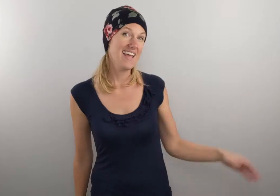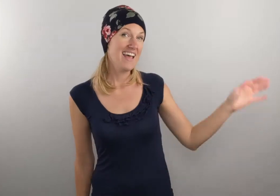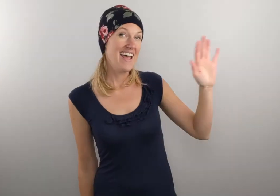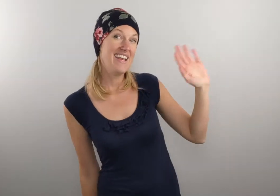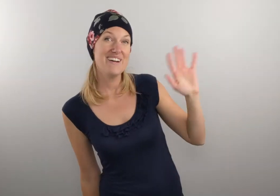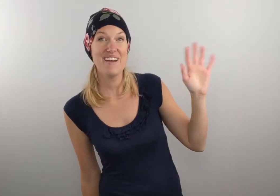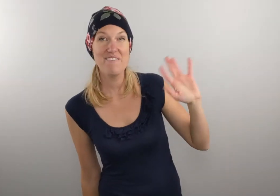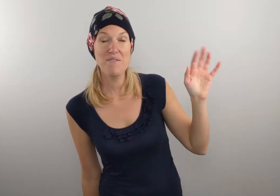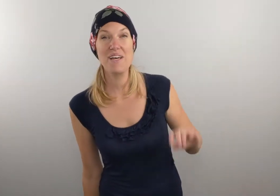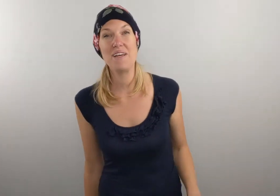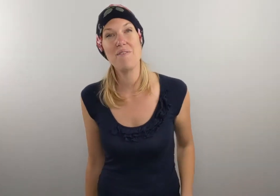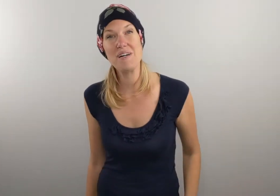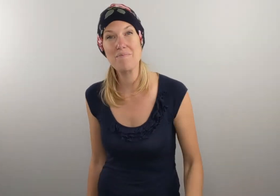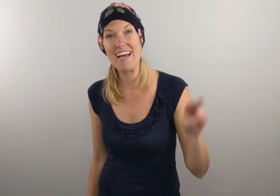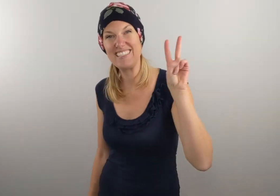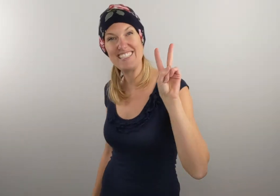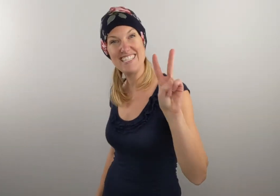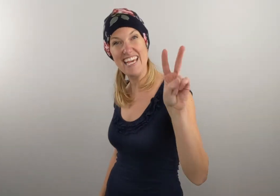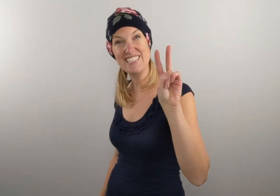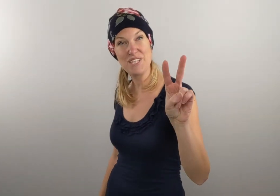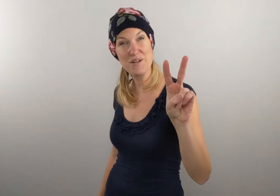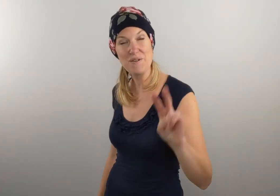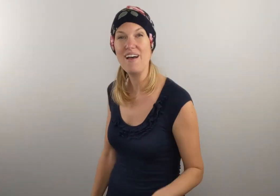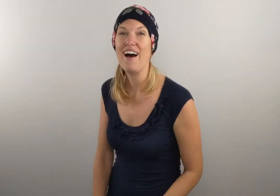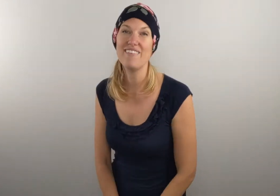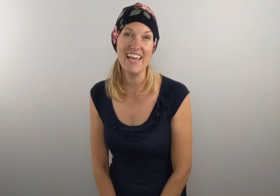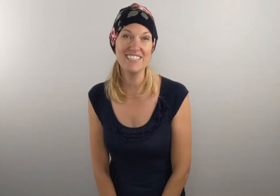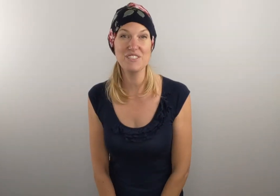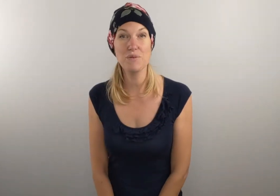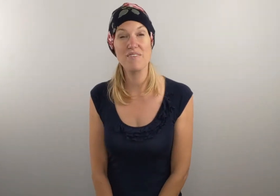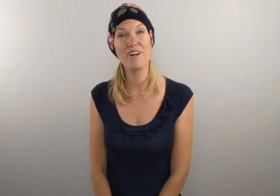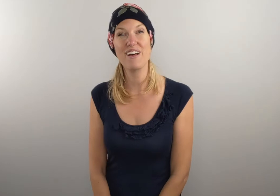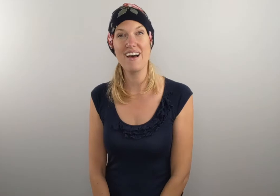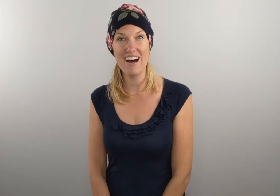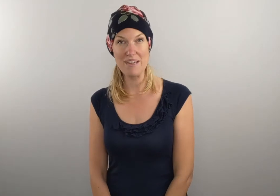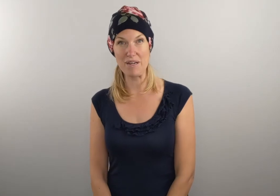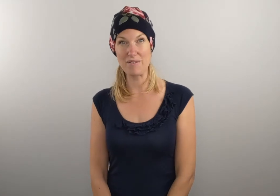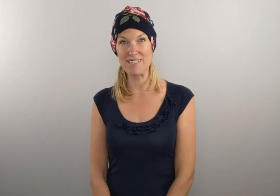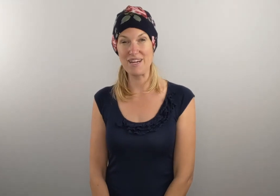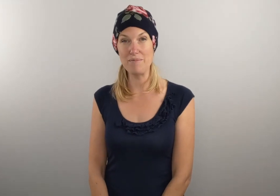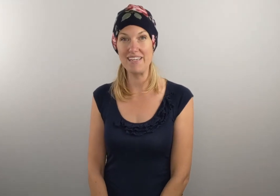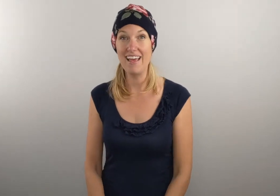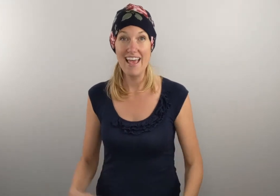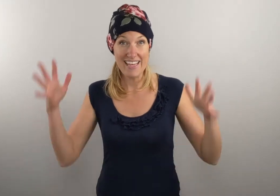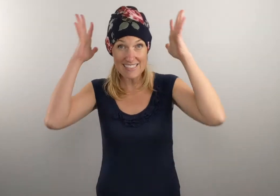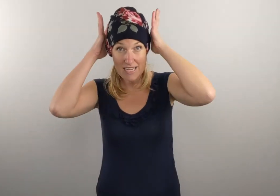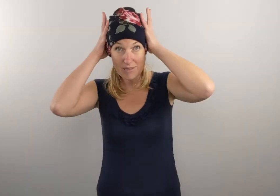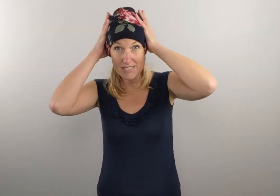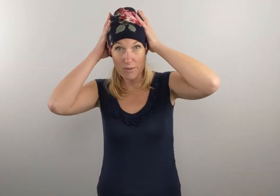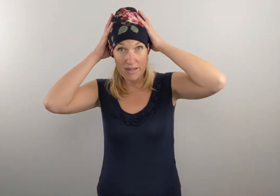Hello everyone and welcome back to day two of Angels We Have Heard on High by Chris Tomlin. Yes, I'm still wearing